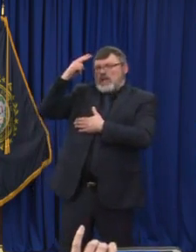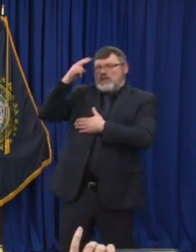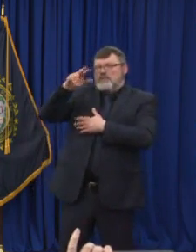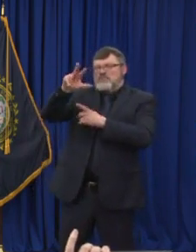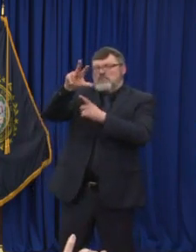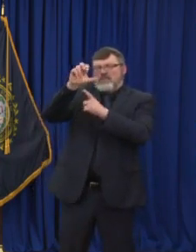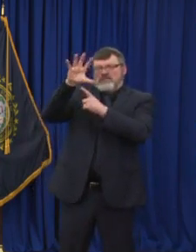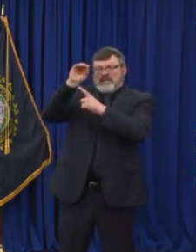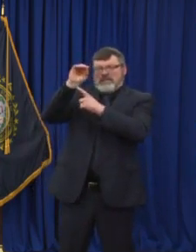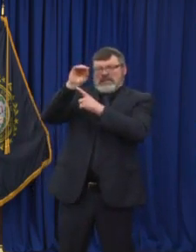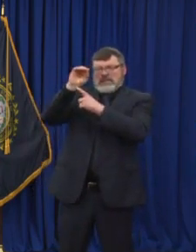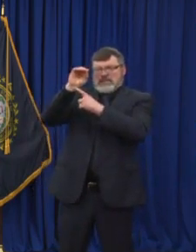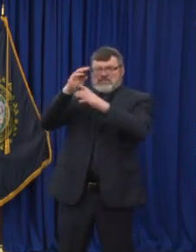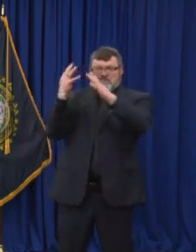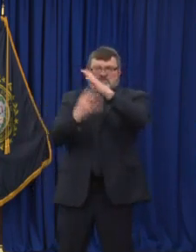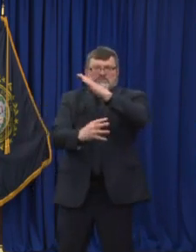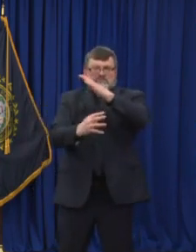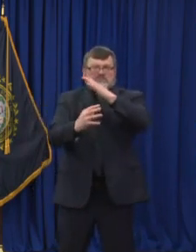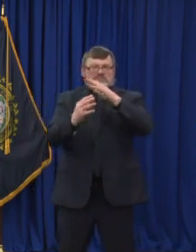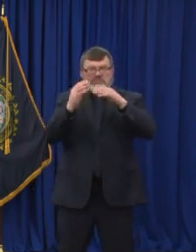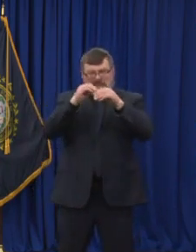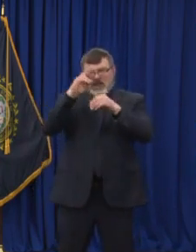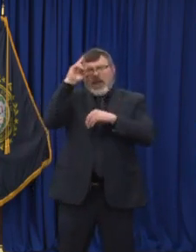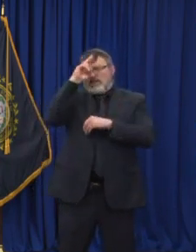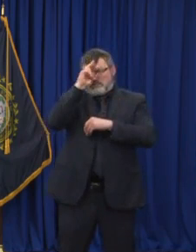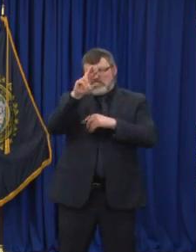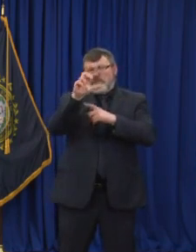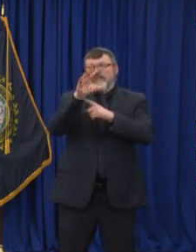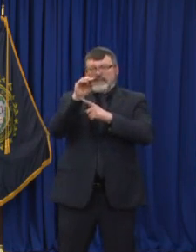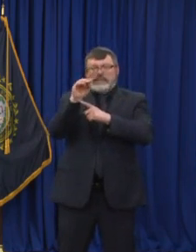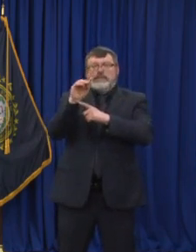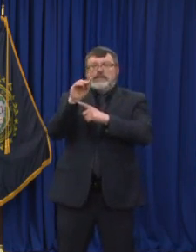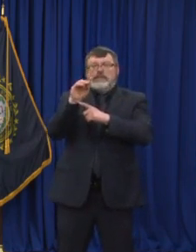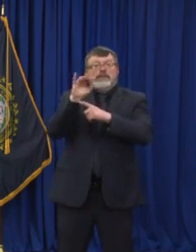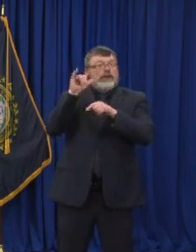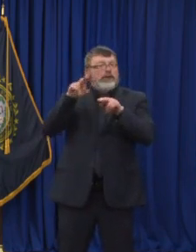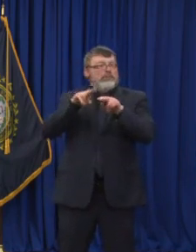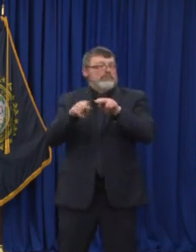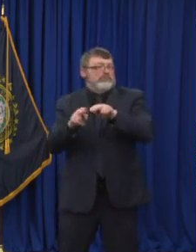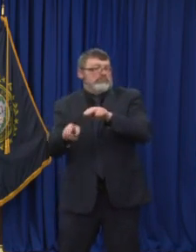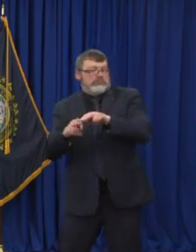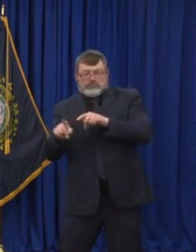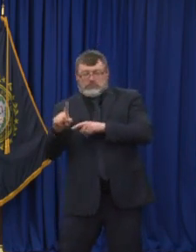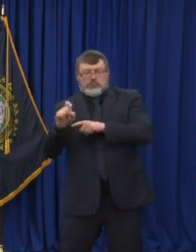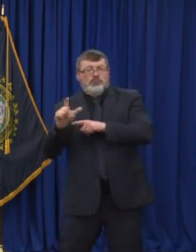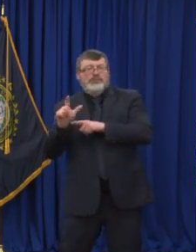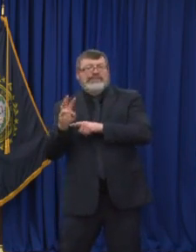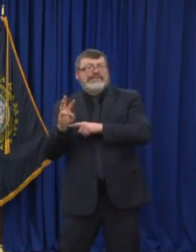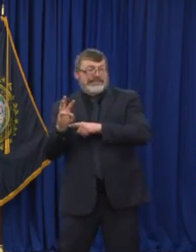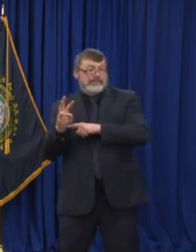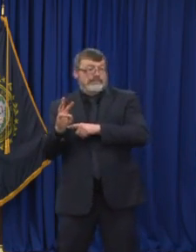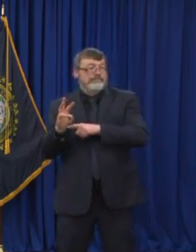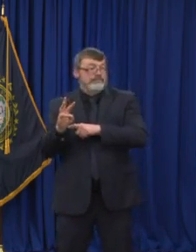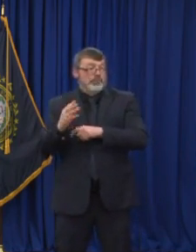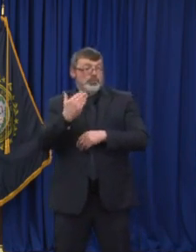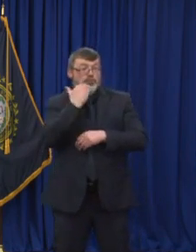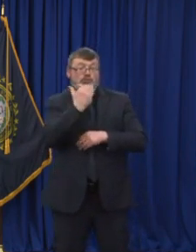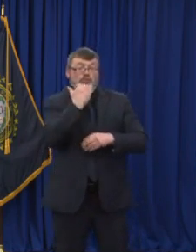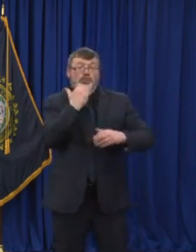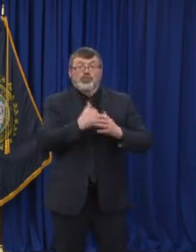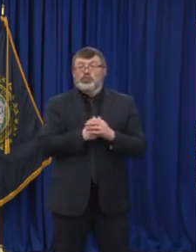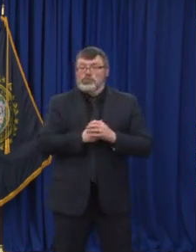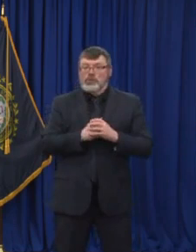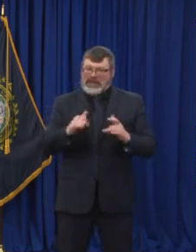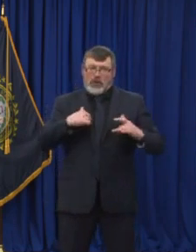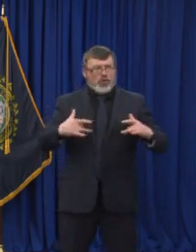individuals with COVID, just over 100, about 125 today. And so obviously that is on a very positive trend. And again, I go